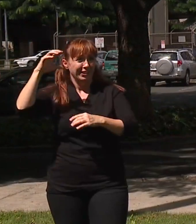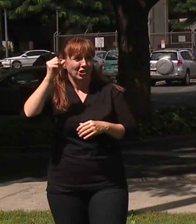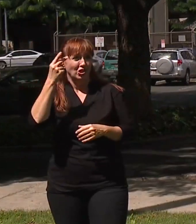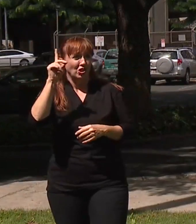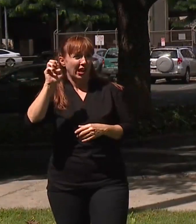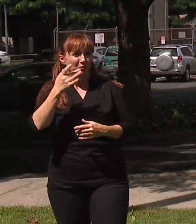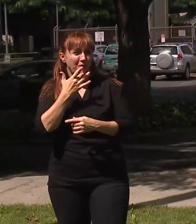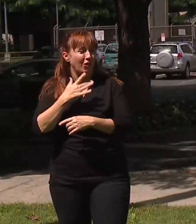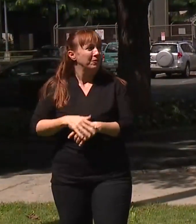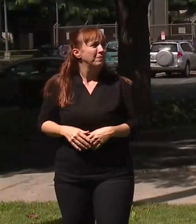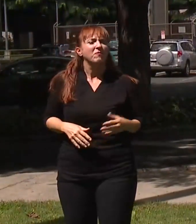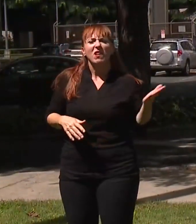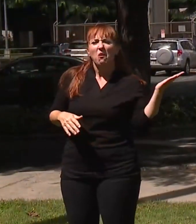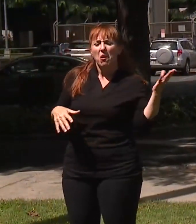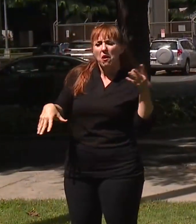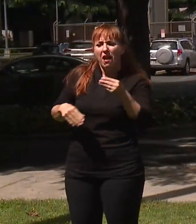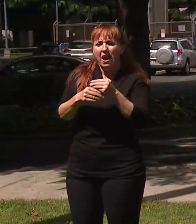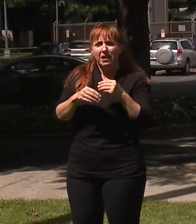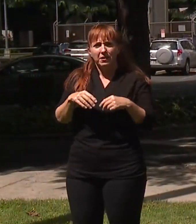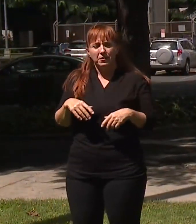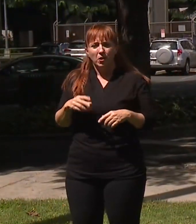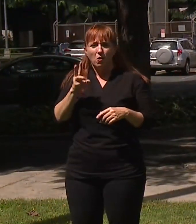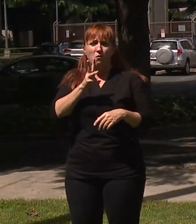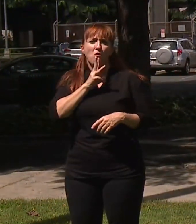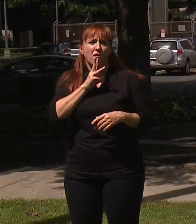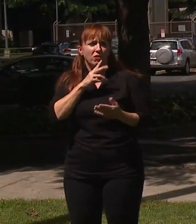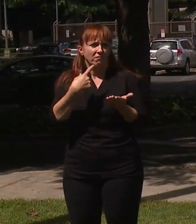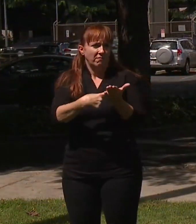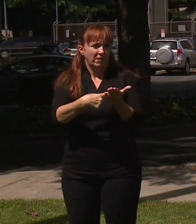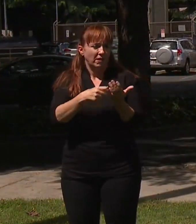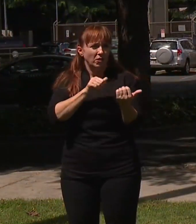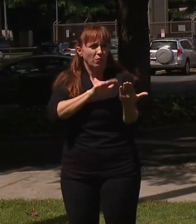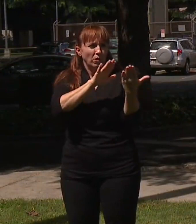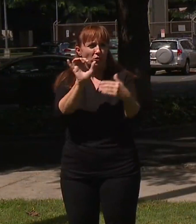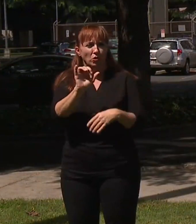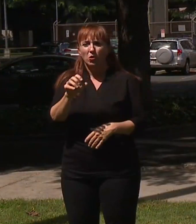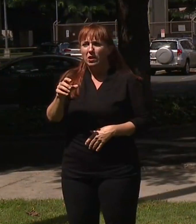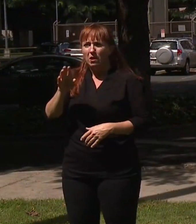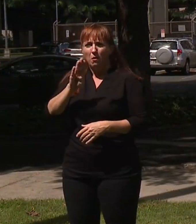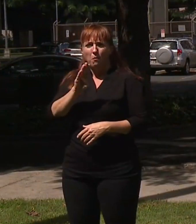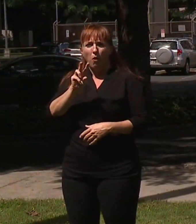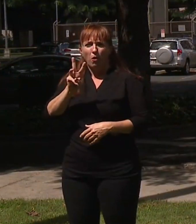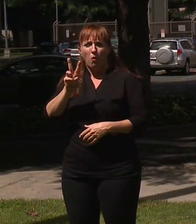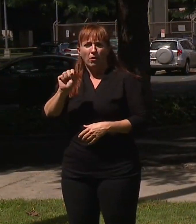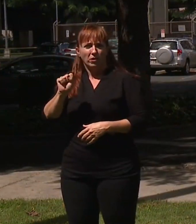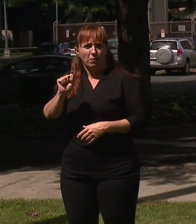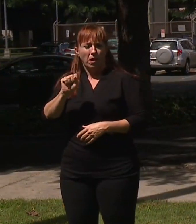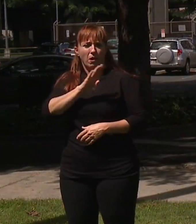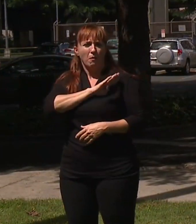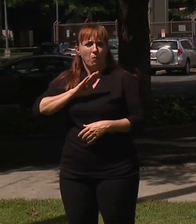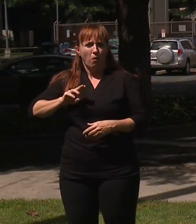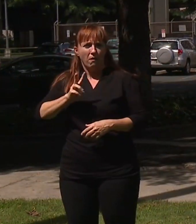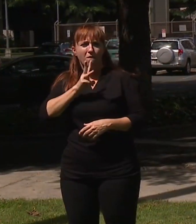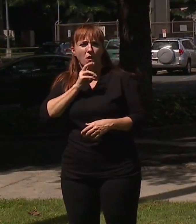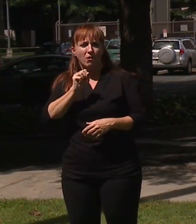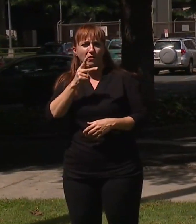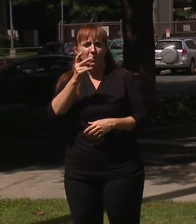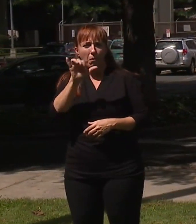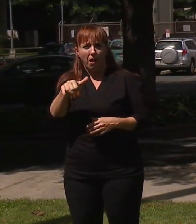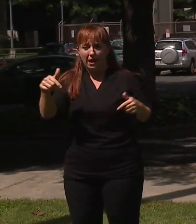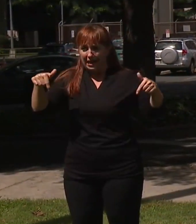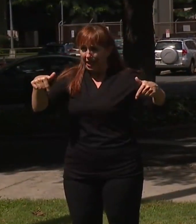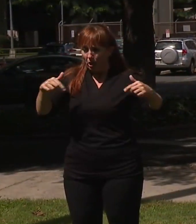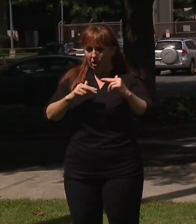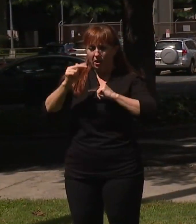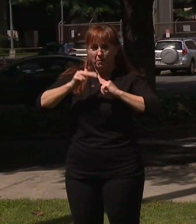might want to reference this too. I just wanted to mention, we're also addressing water. I saw the border water supply, I know we're here at the border water supply facilities. We've had 50%